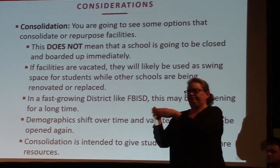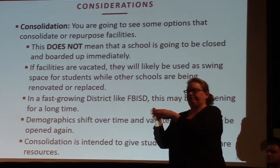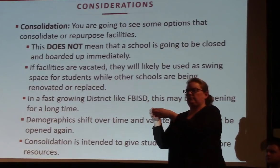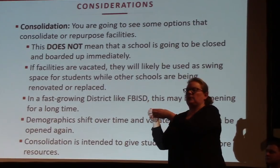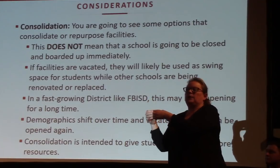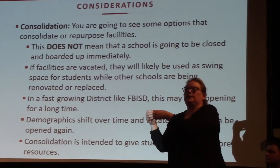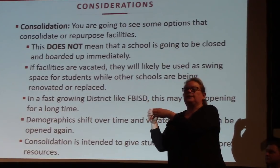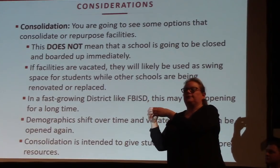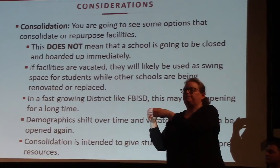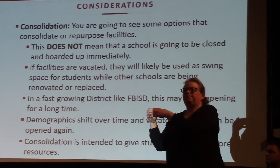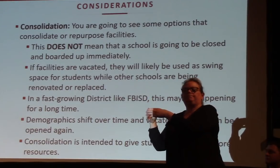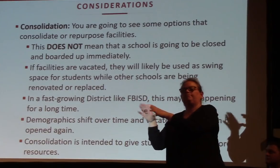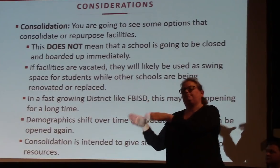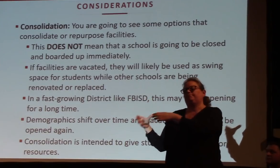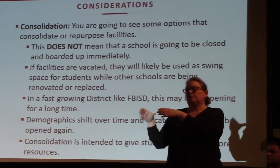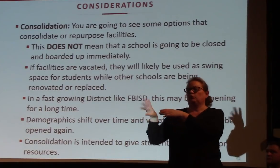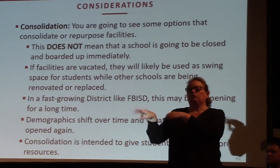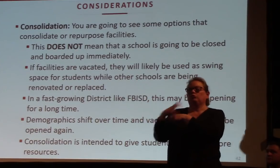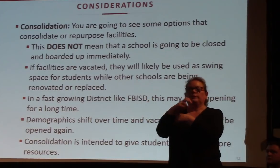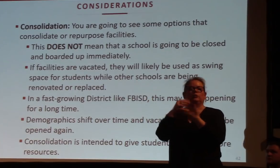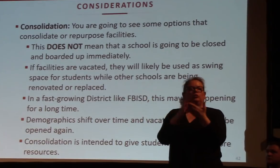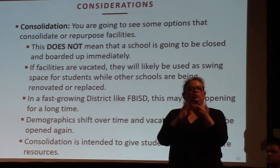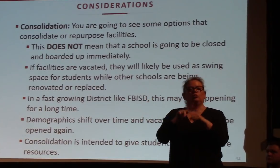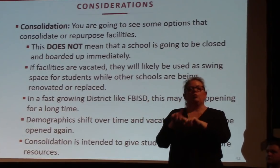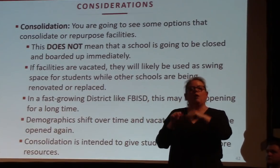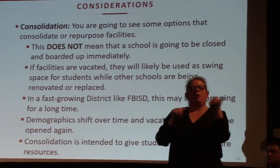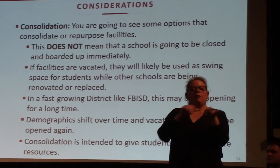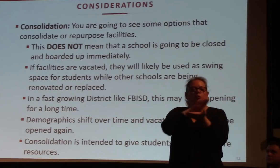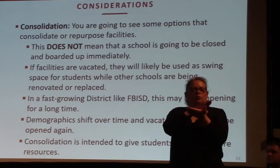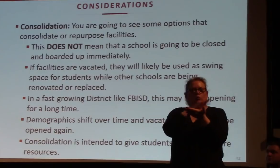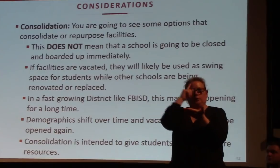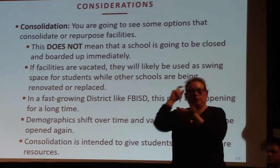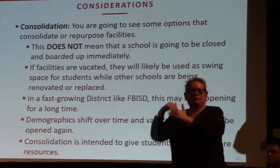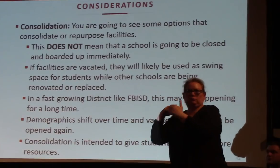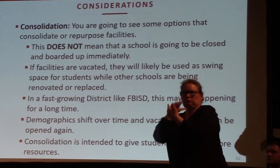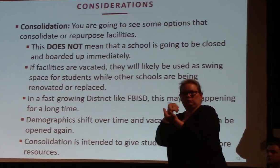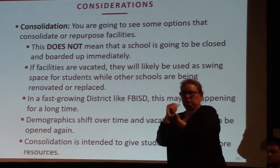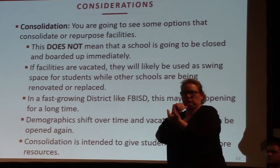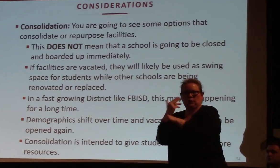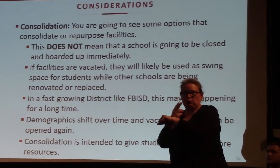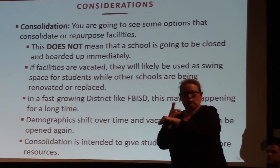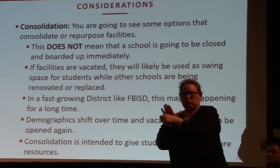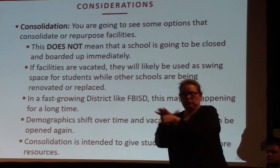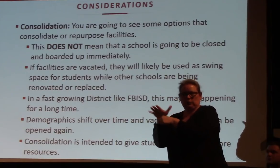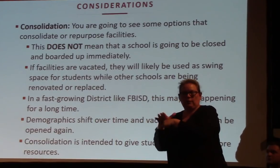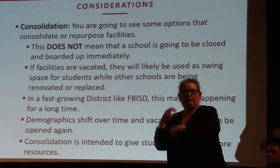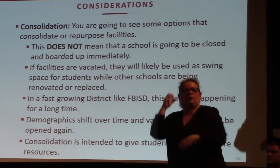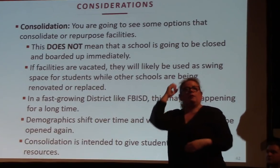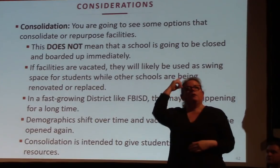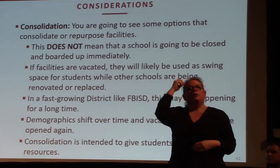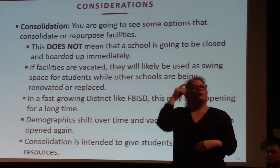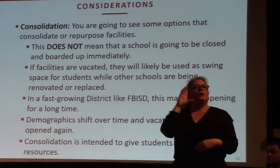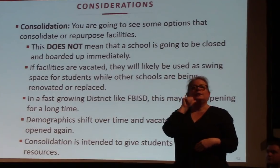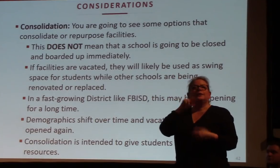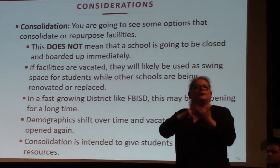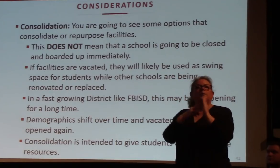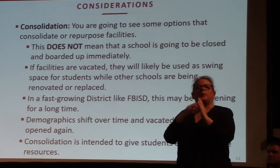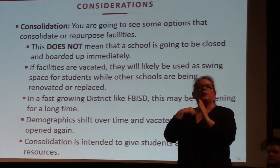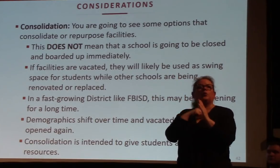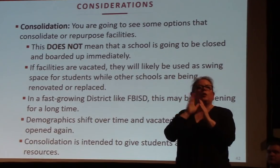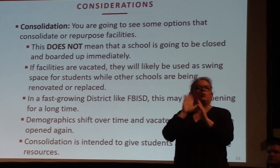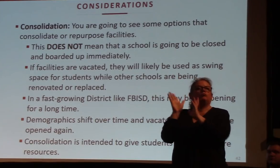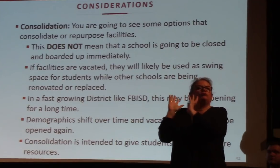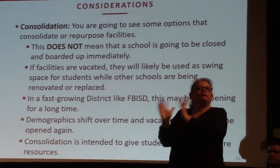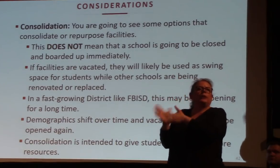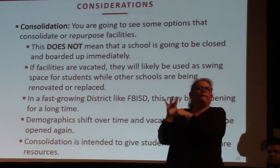are vacated and they're in good condition or moderate condition, they'll likely be used as swing space for students while other schools are being renovated or replaced or worked